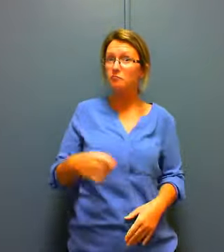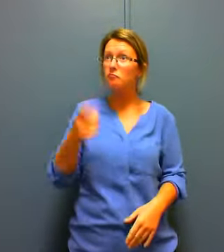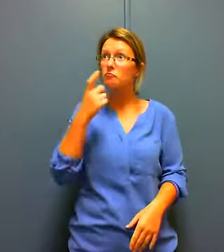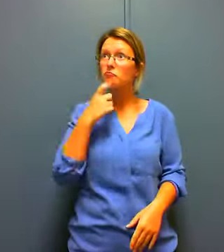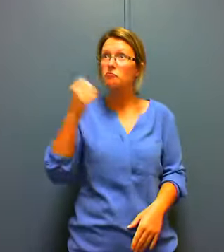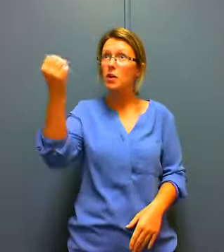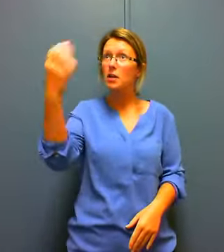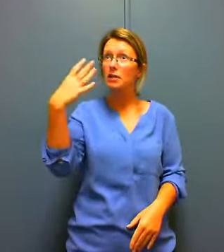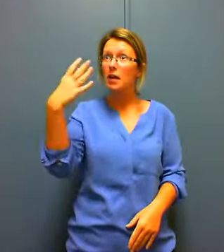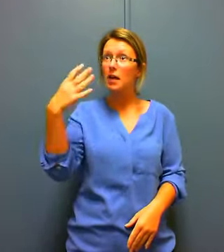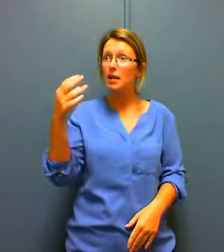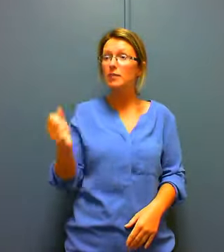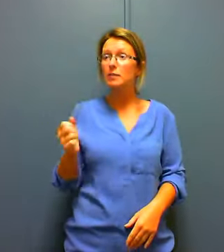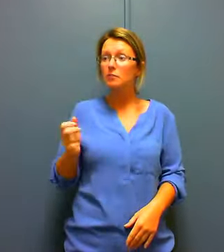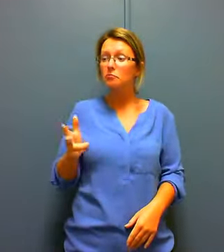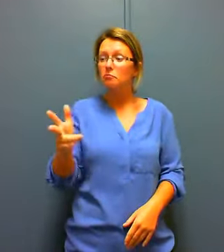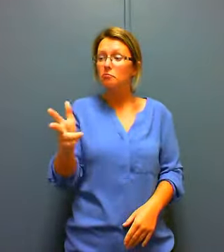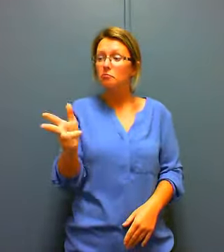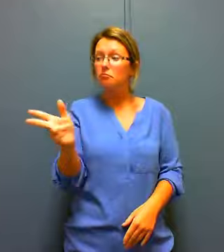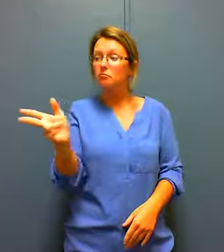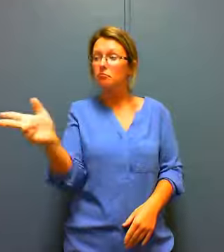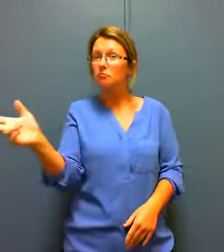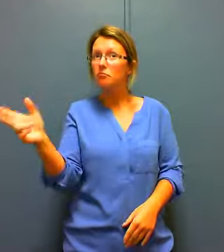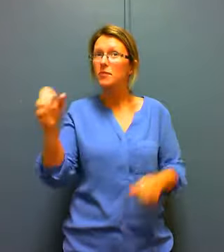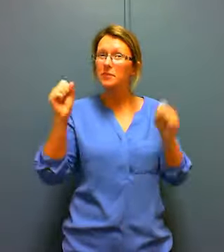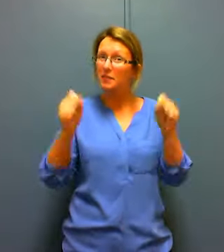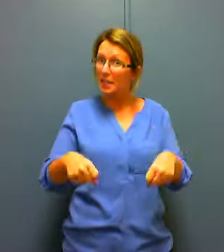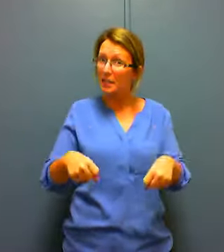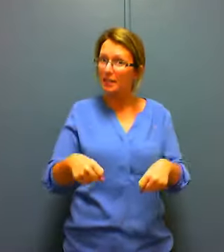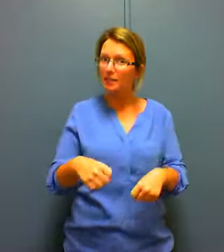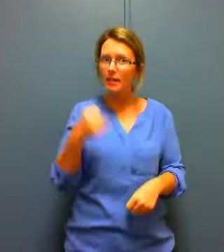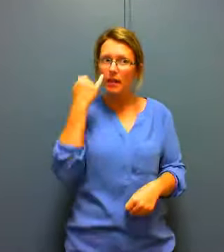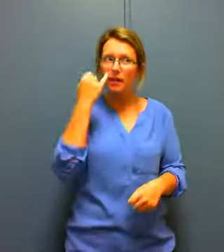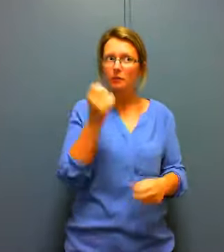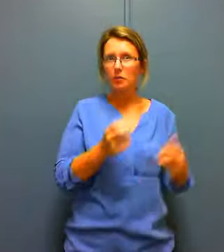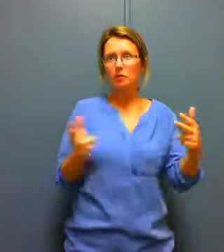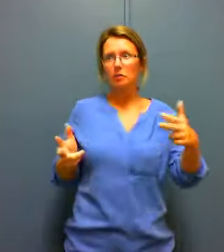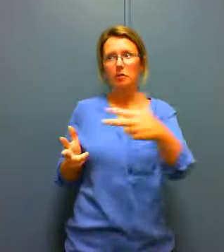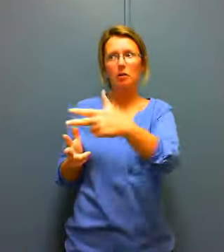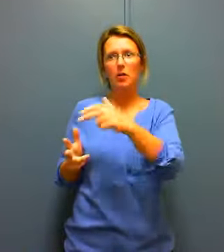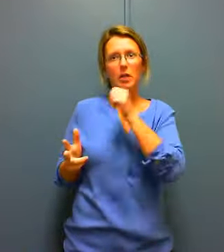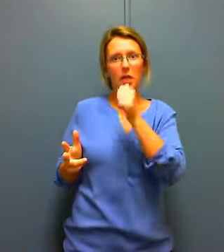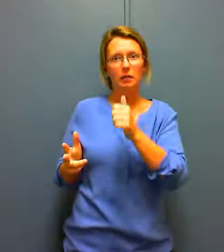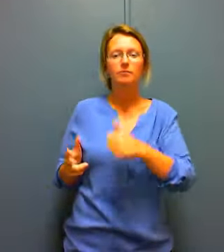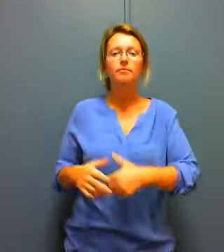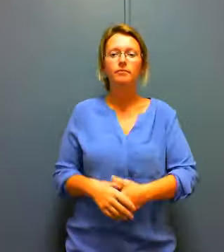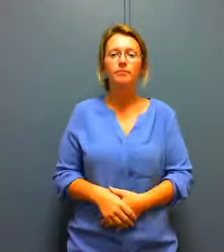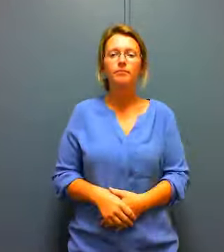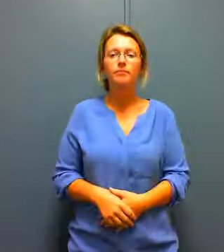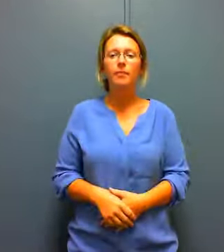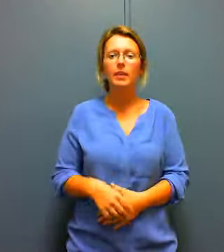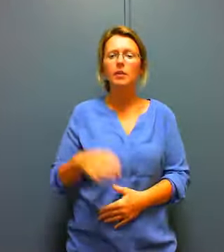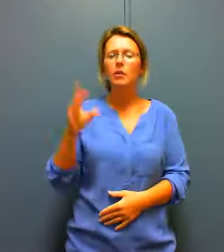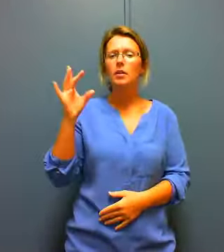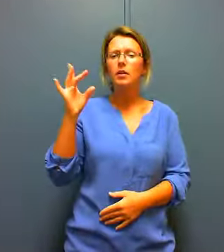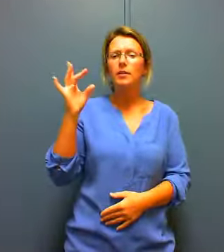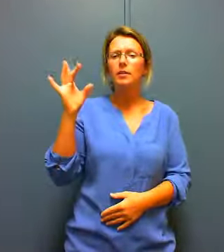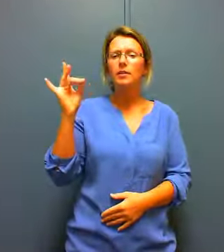car coming from left you don't have to we had an oil crisis in the 70s and then they made this law so